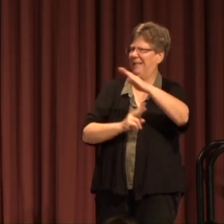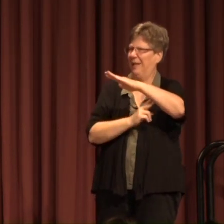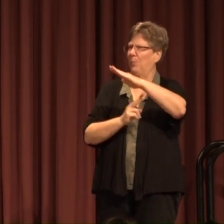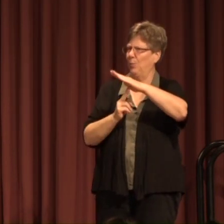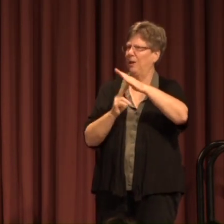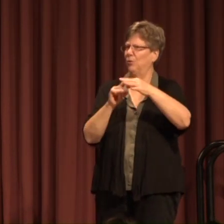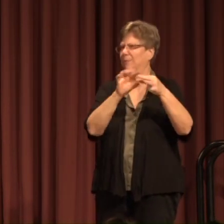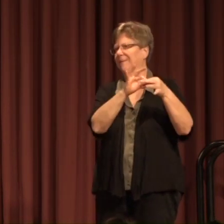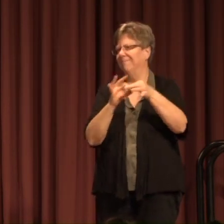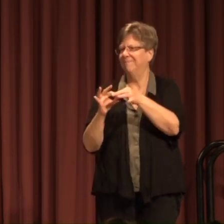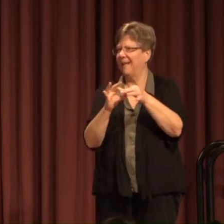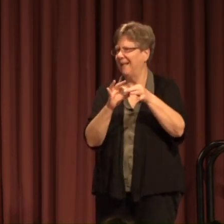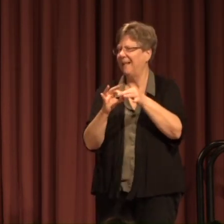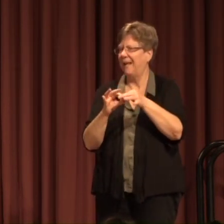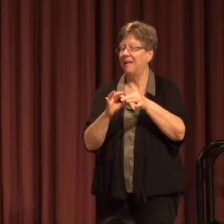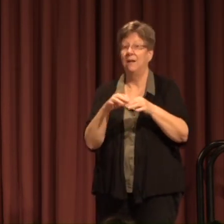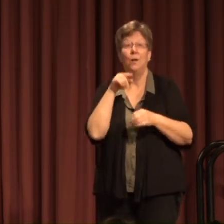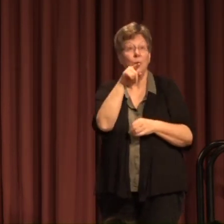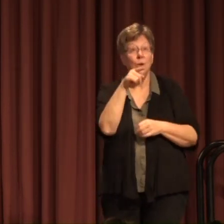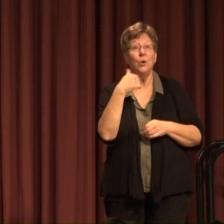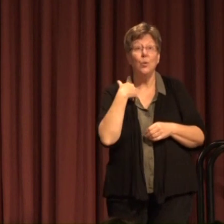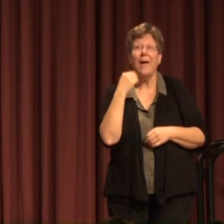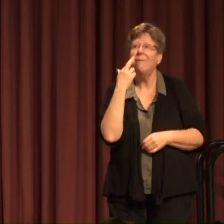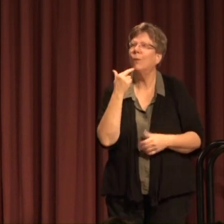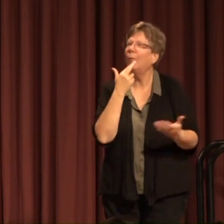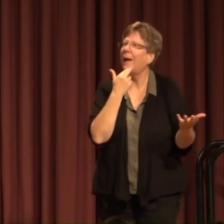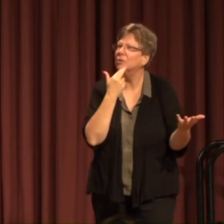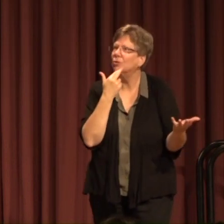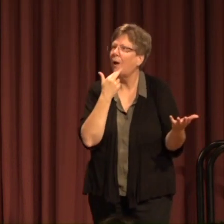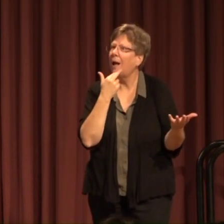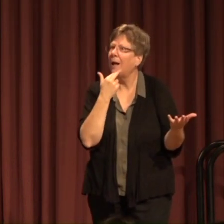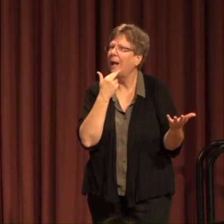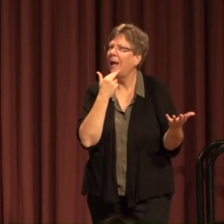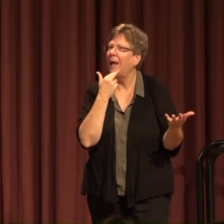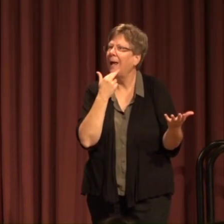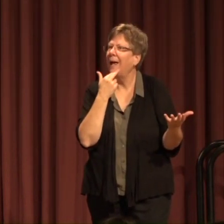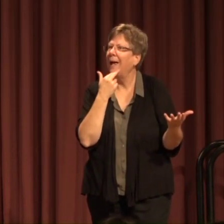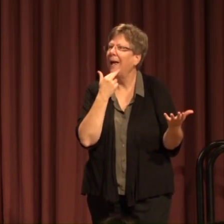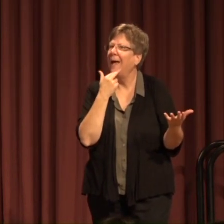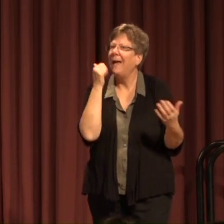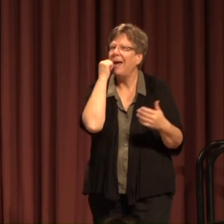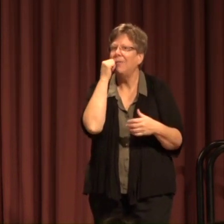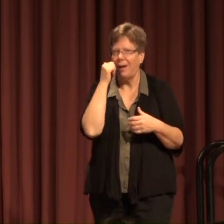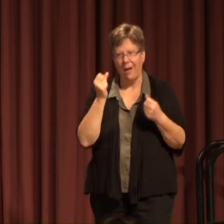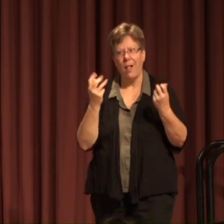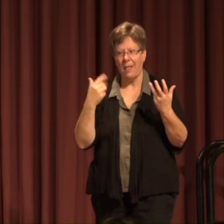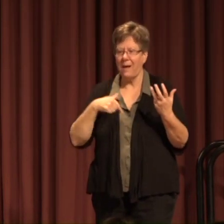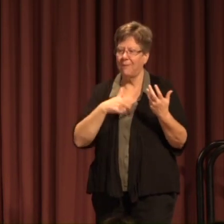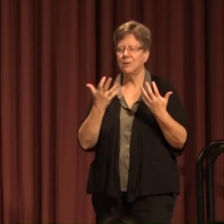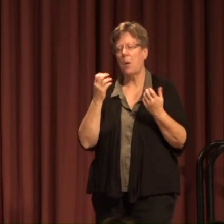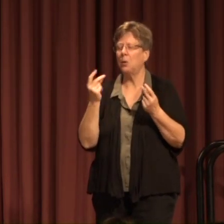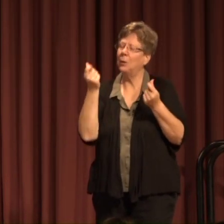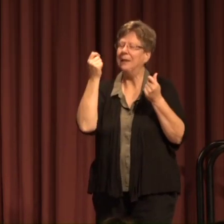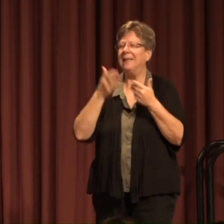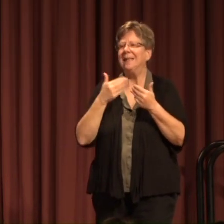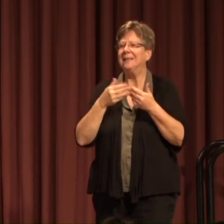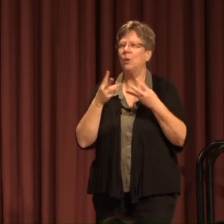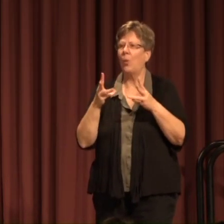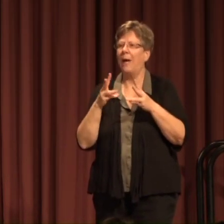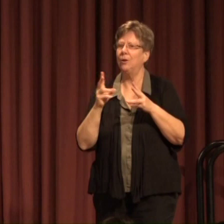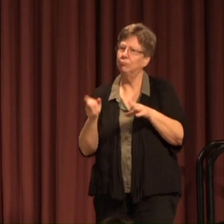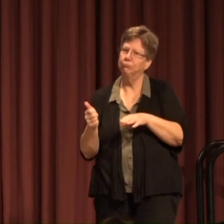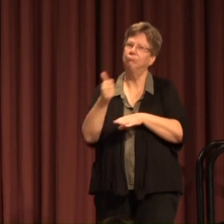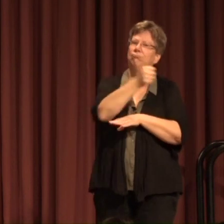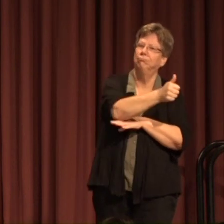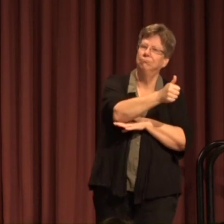For one thing You have a restaurant At noon A lot of us want a quick And easy way to get over there We